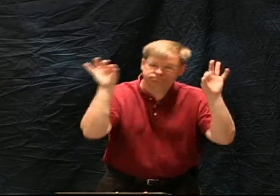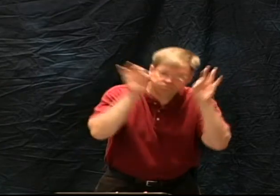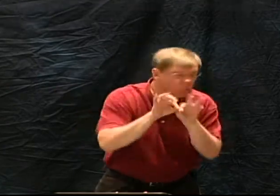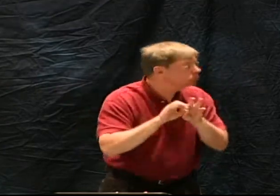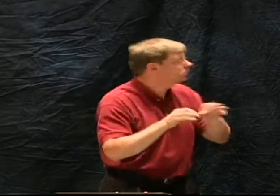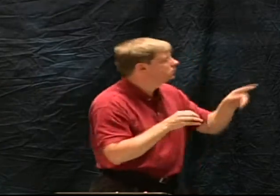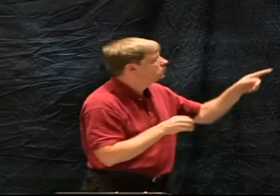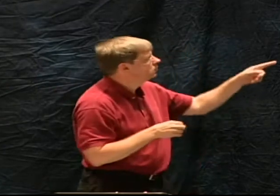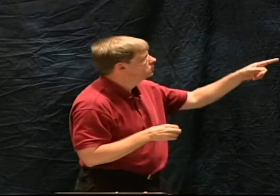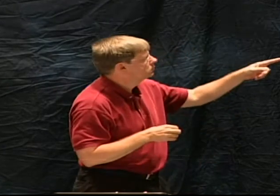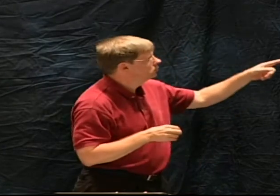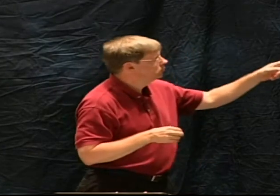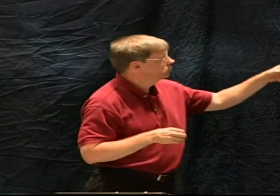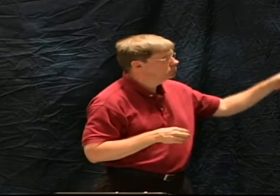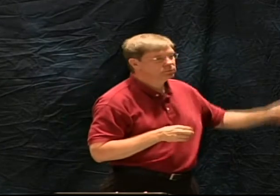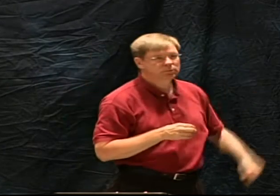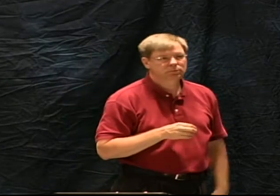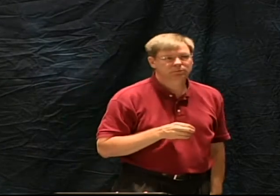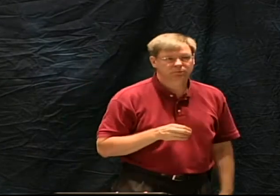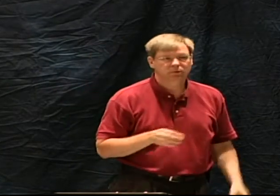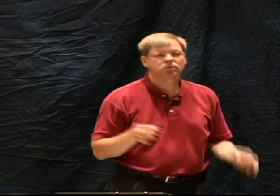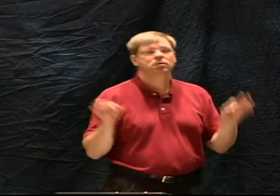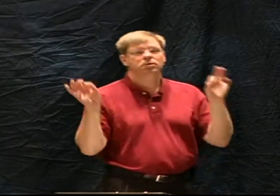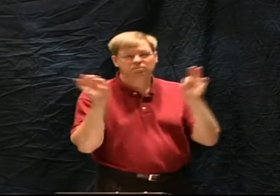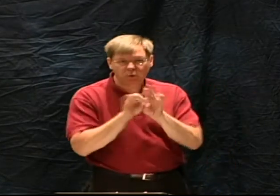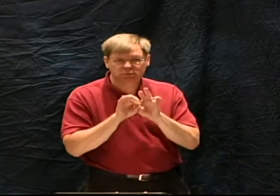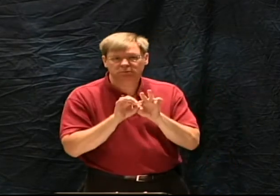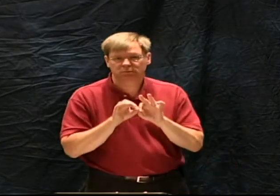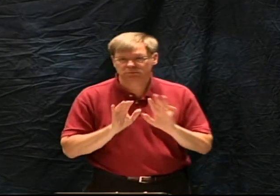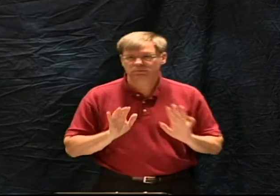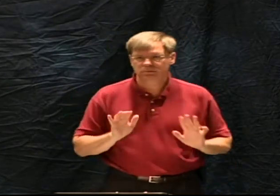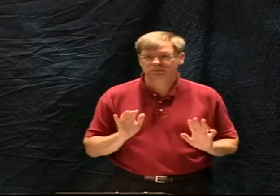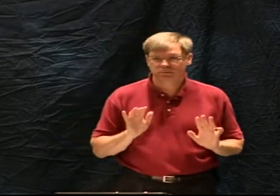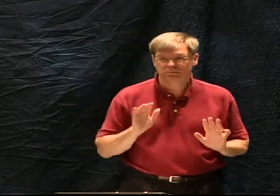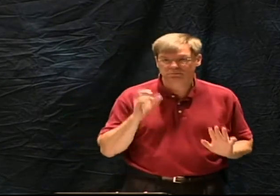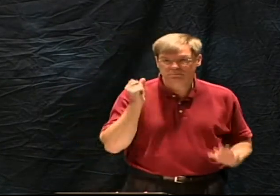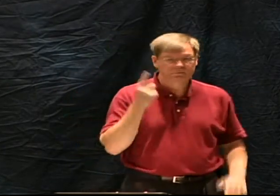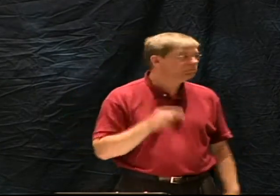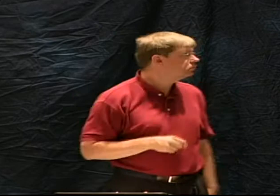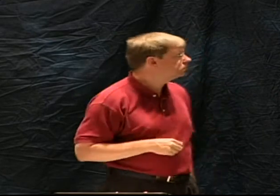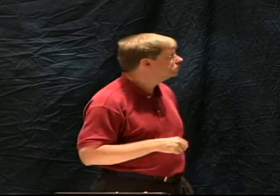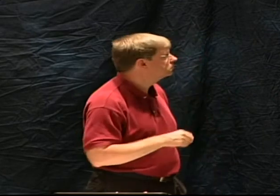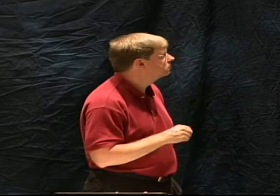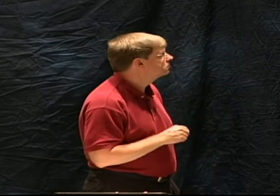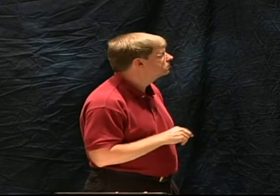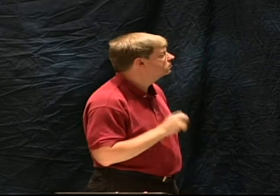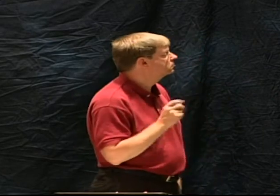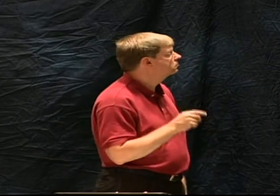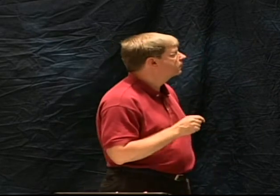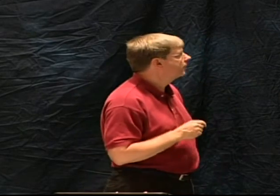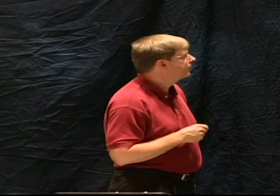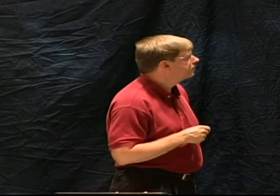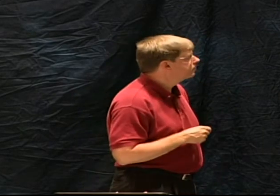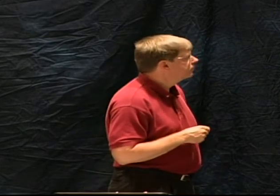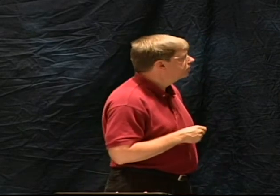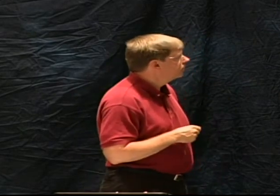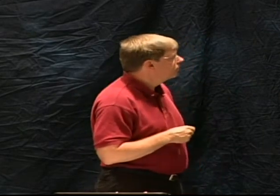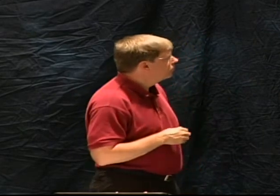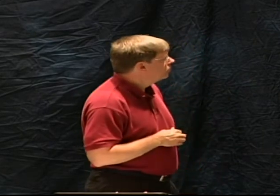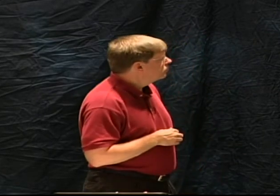I in English that is a tittle so so not even the jot or tittle will pass away until all the